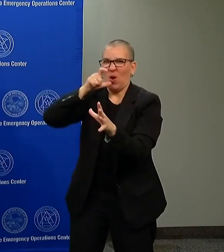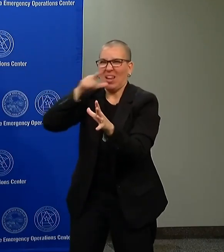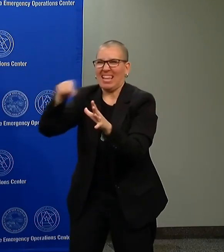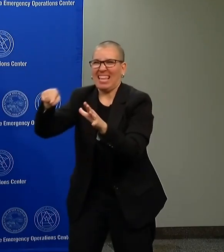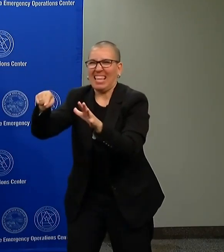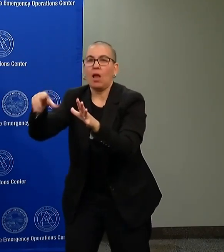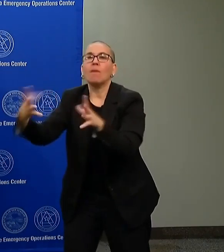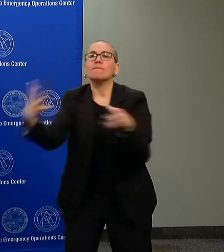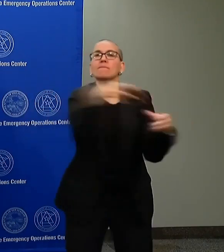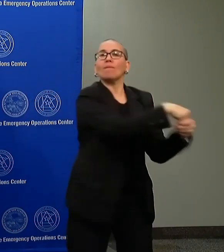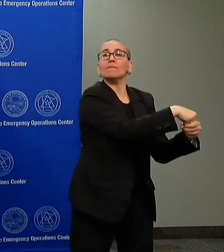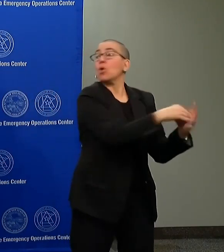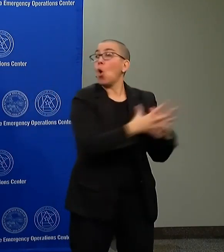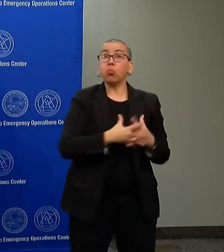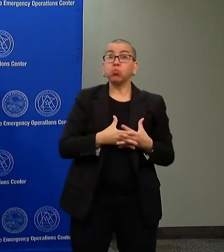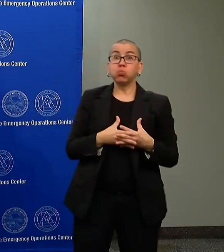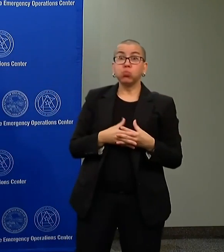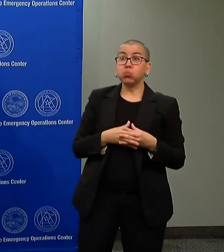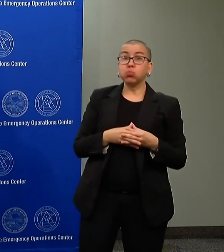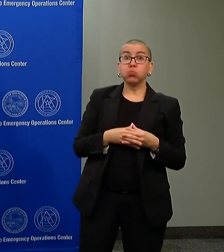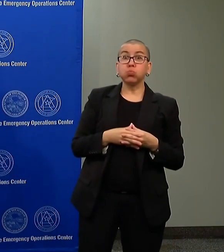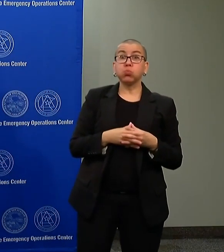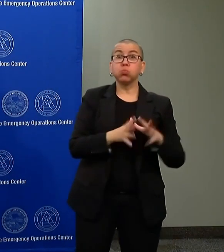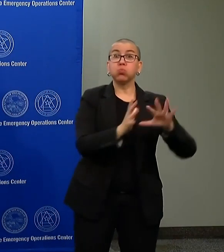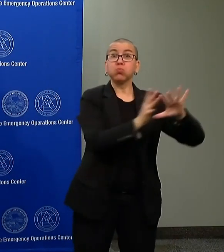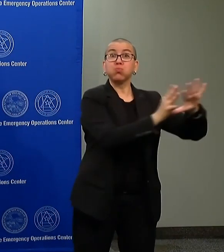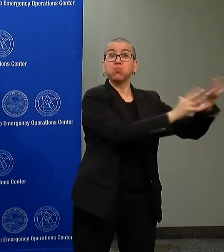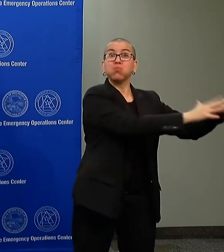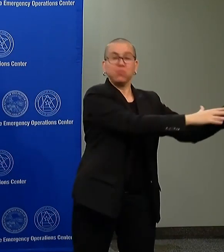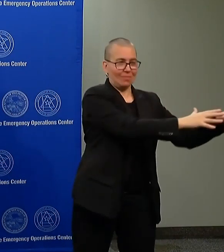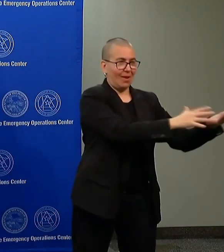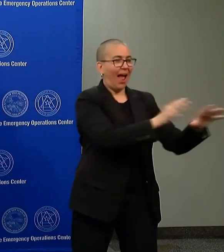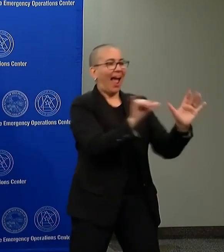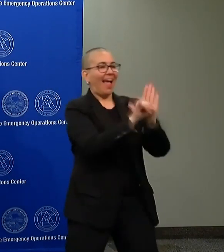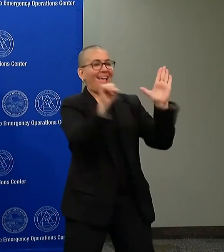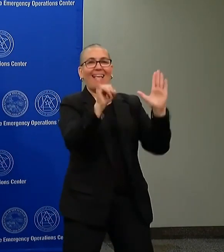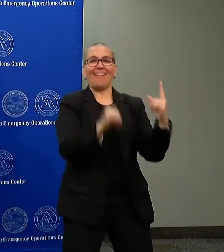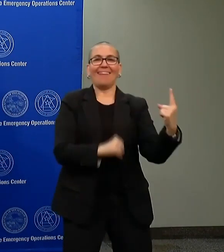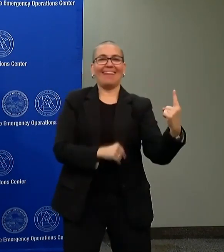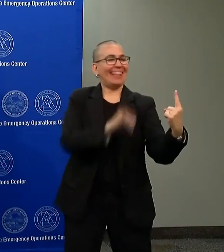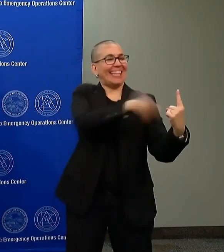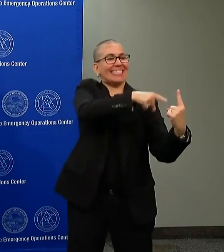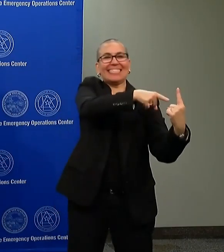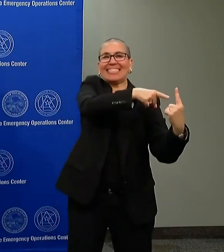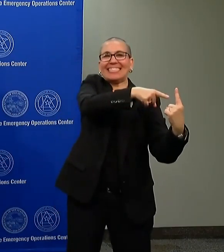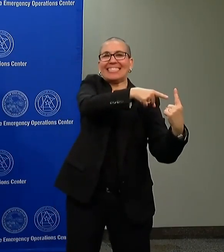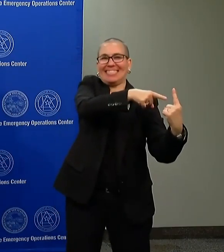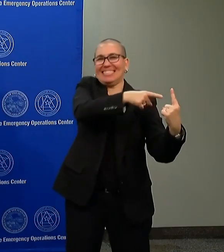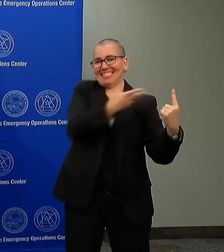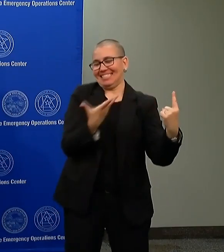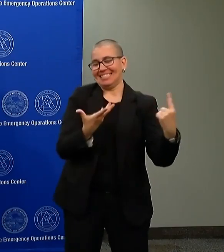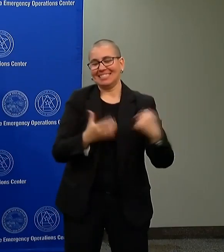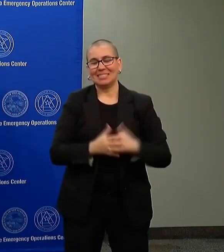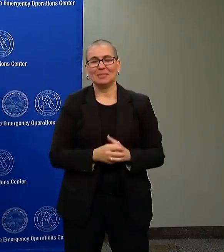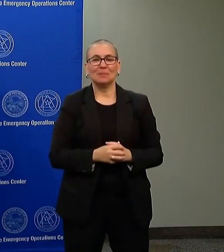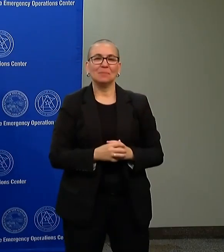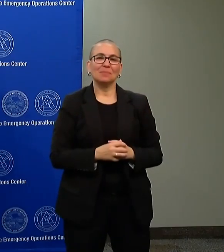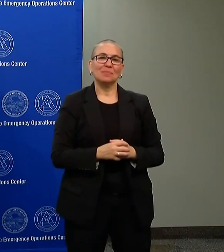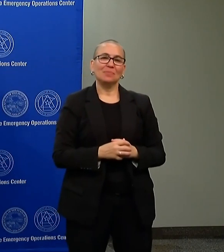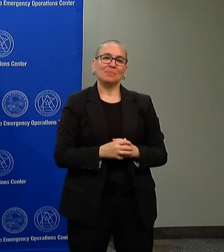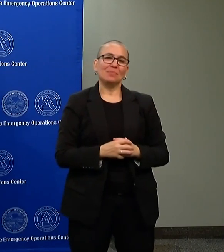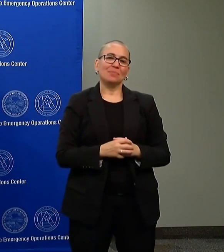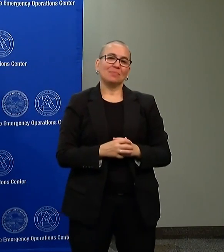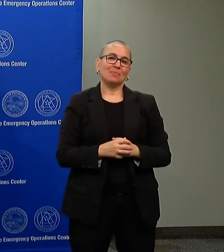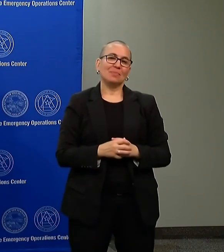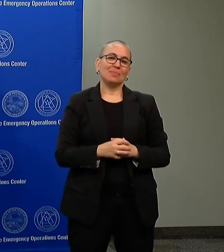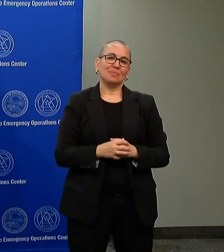community who are looking to break a window or start a fire or create destruction in our communities. So I would echo exactly what